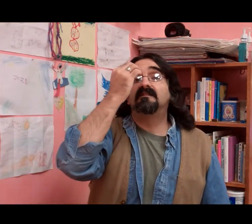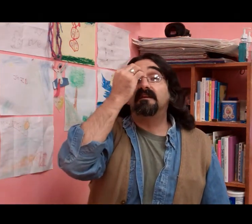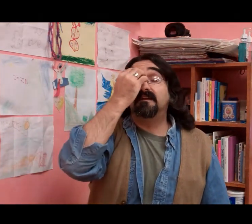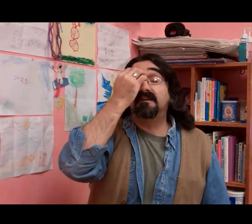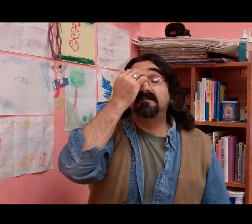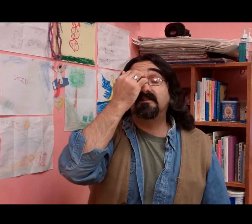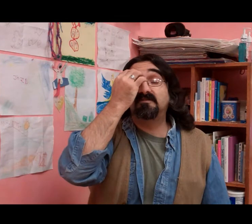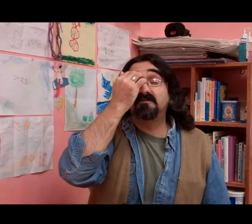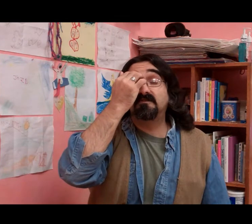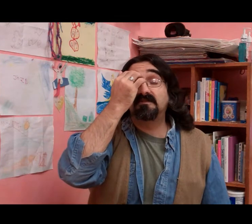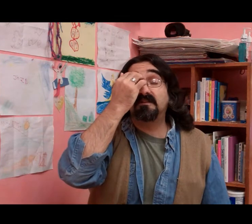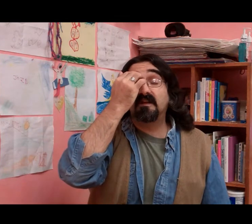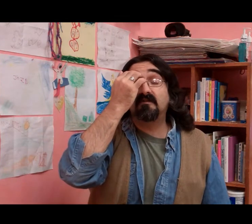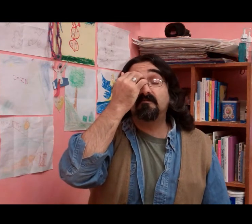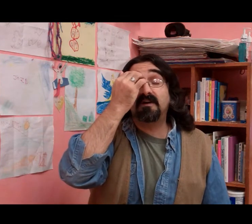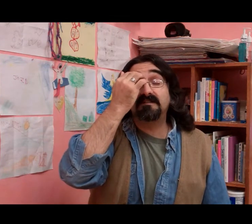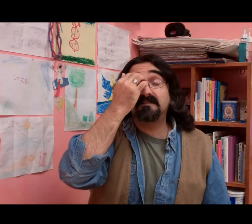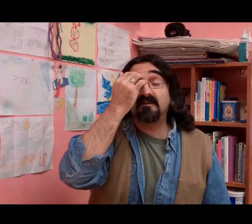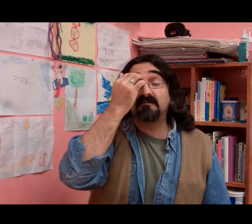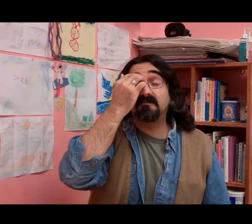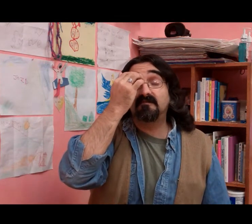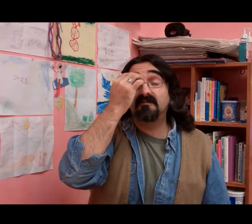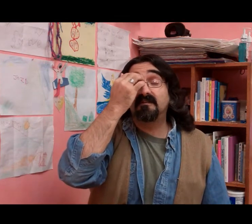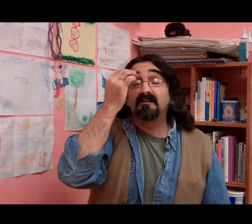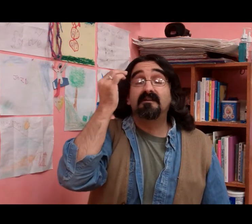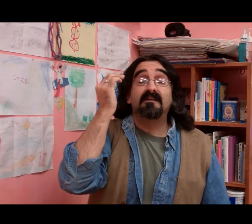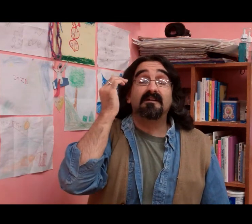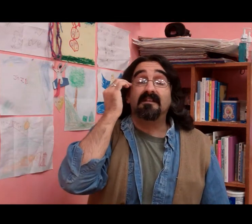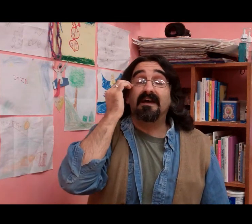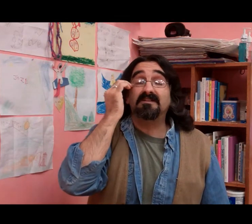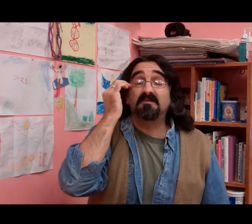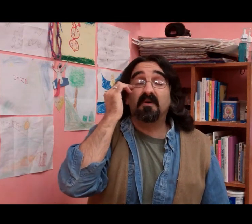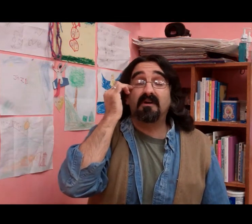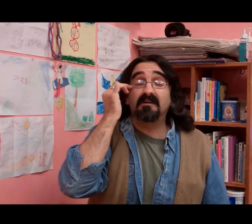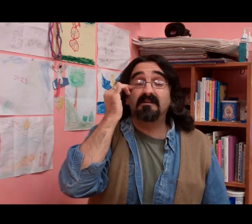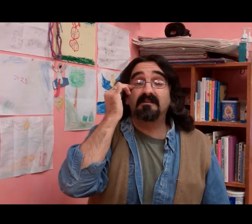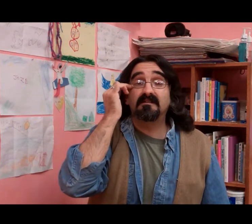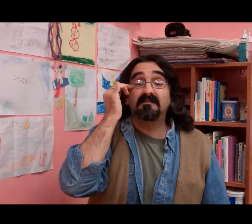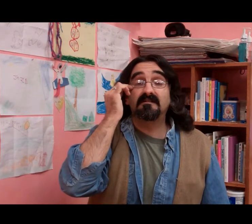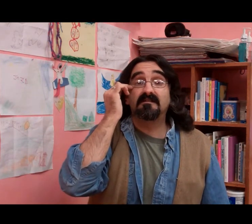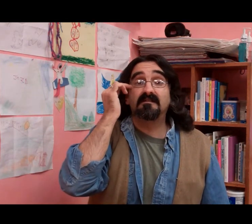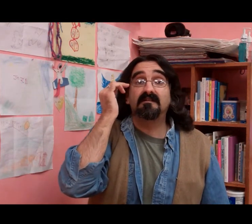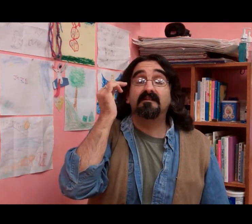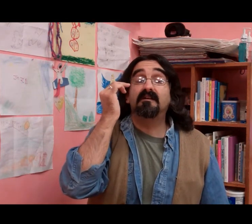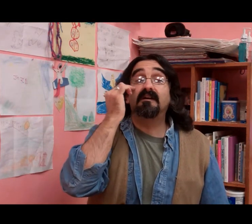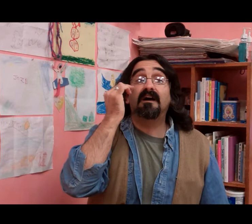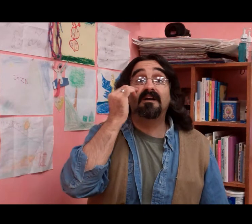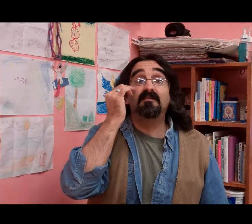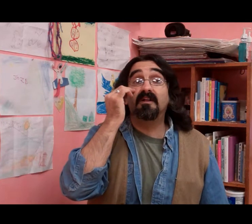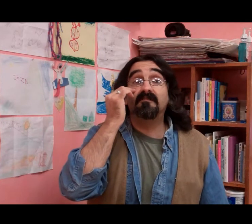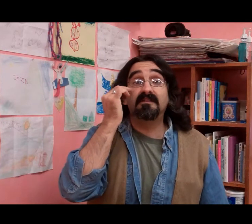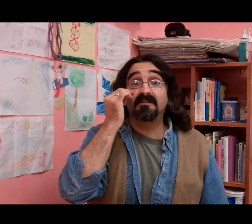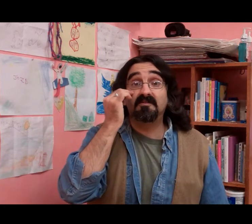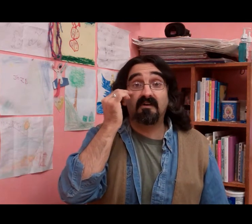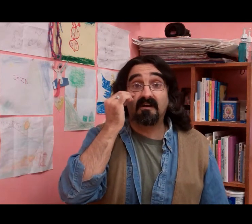And as I choose to love myself in that spark, I am loving the divine.